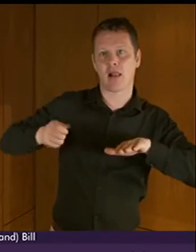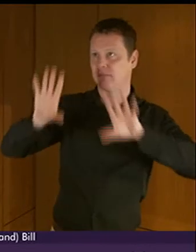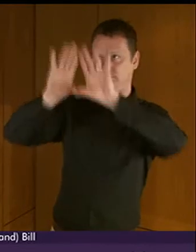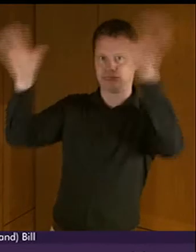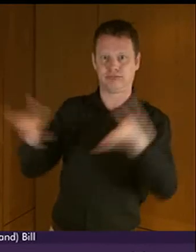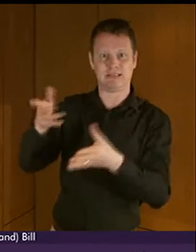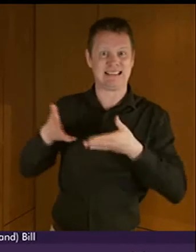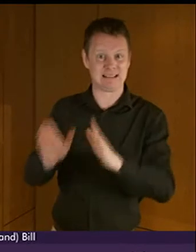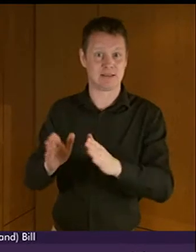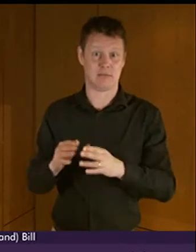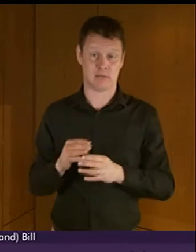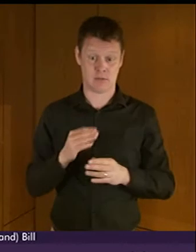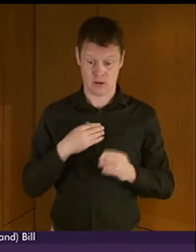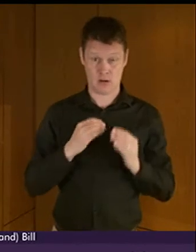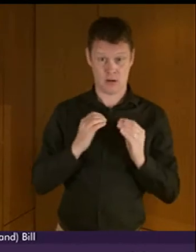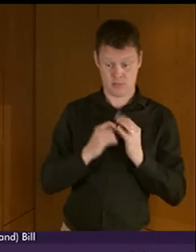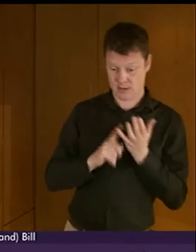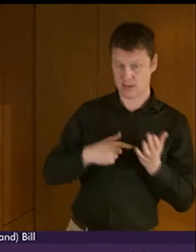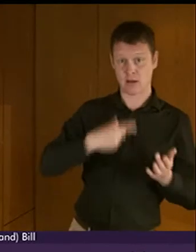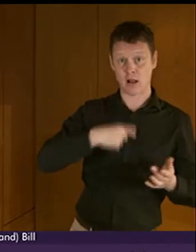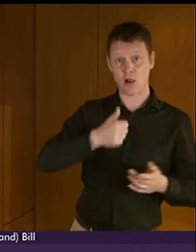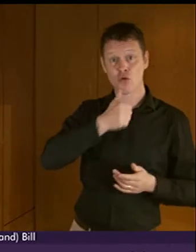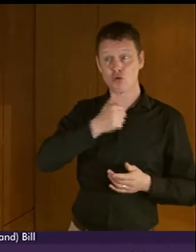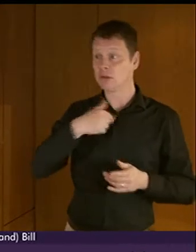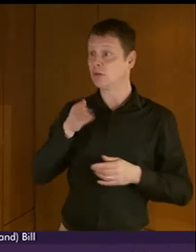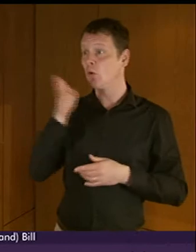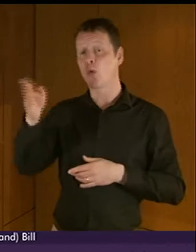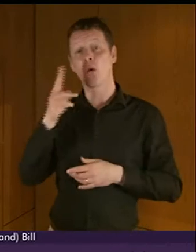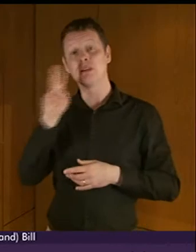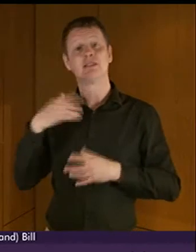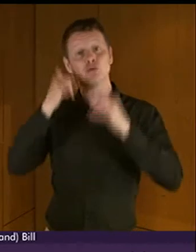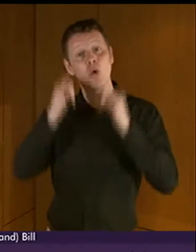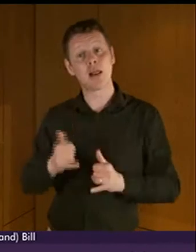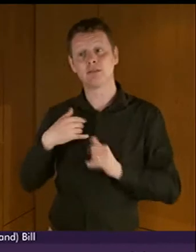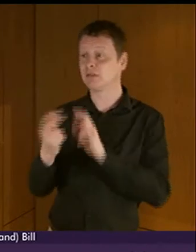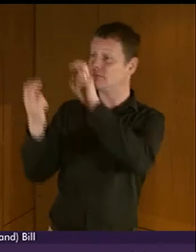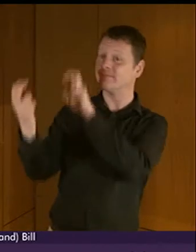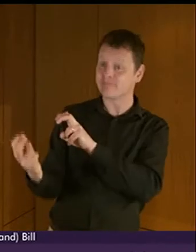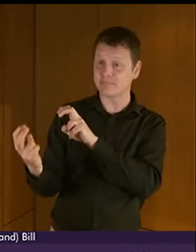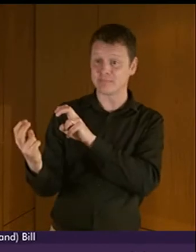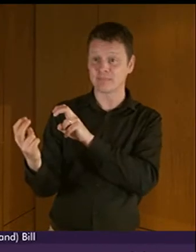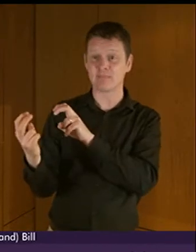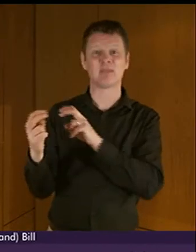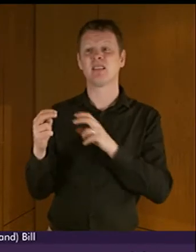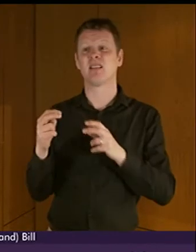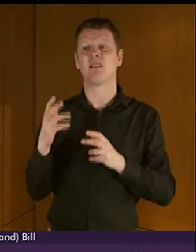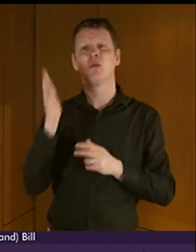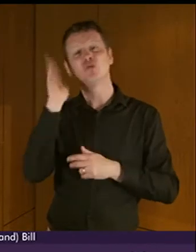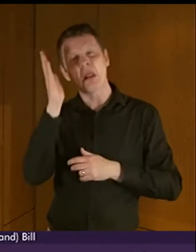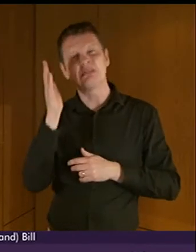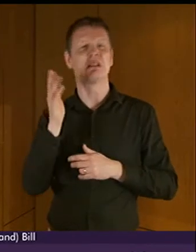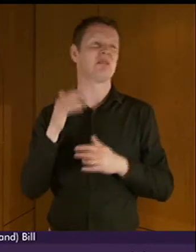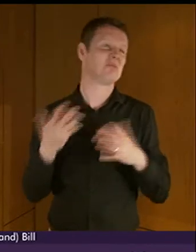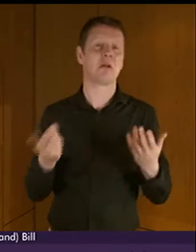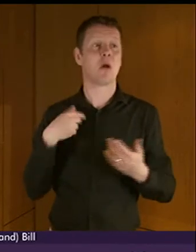needs to go to a solicitor for example in the process of purchasing a house who